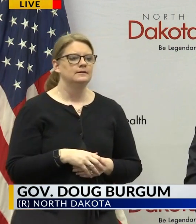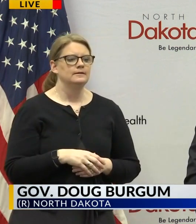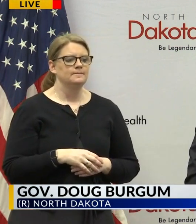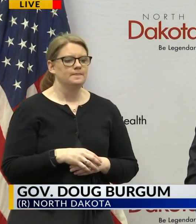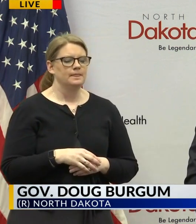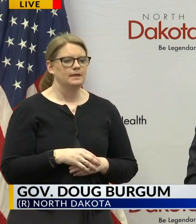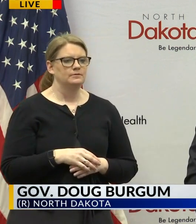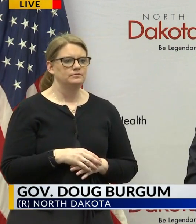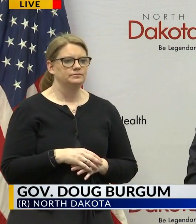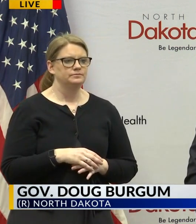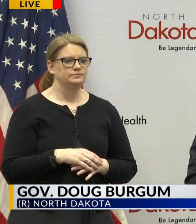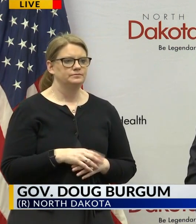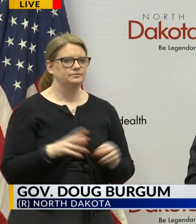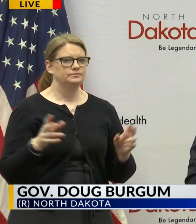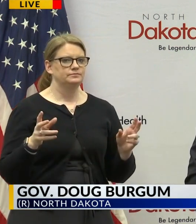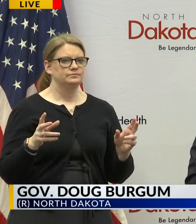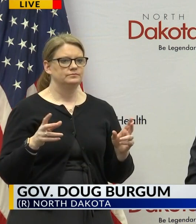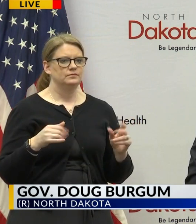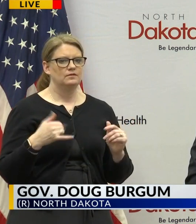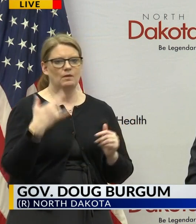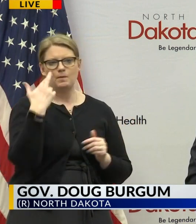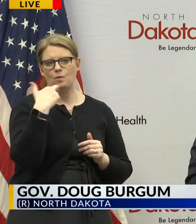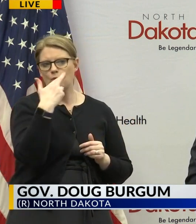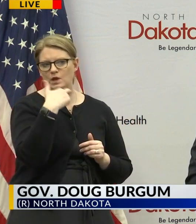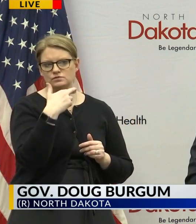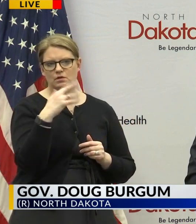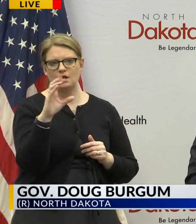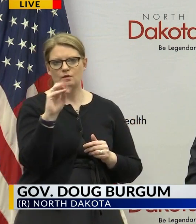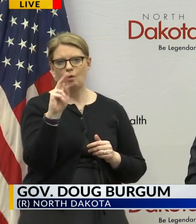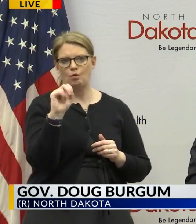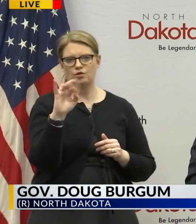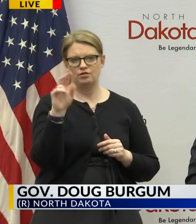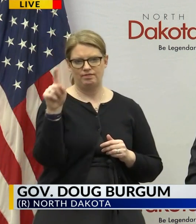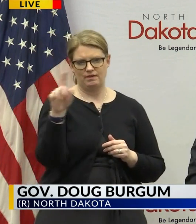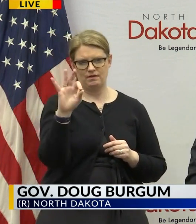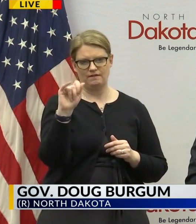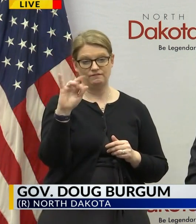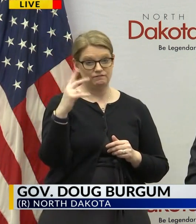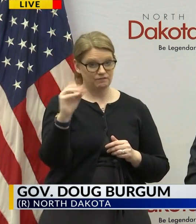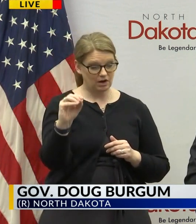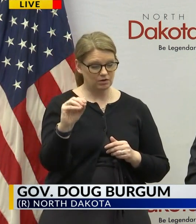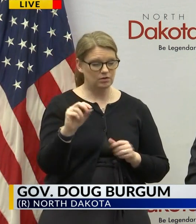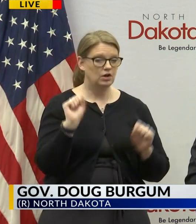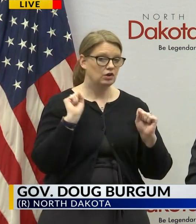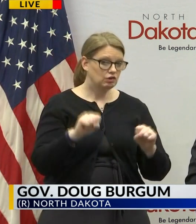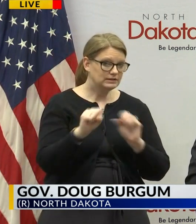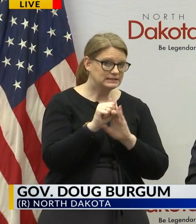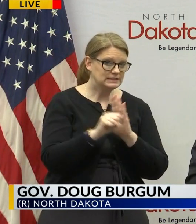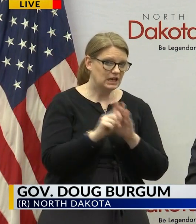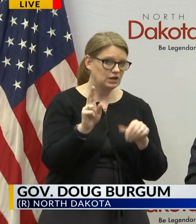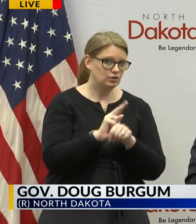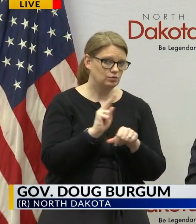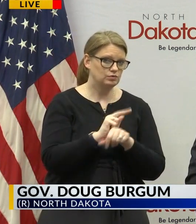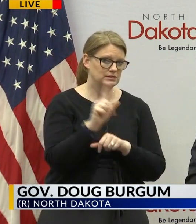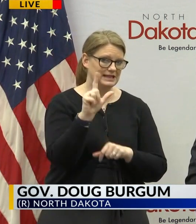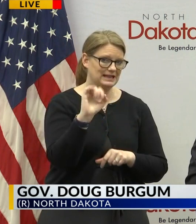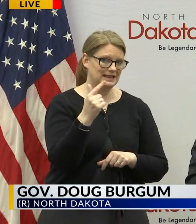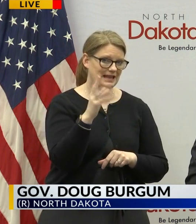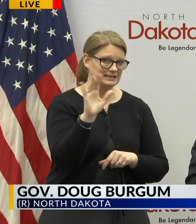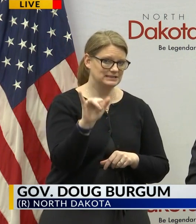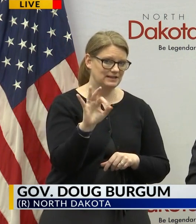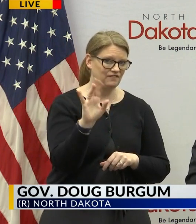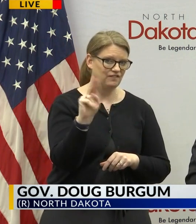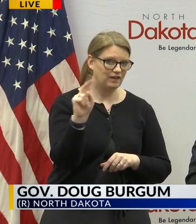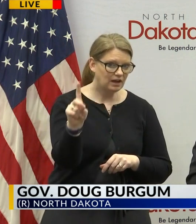it was framed from a restaurant owner in fargo uh was could the state use the legacy fund uh as